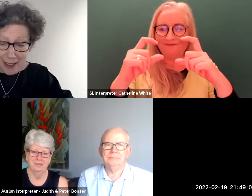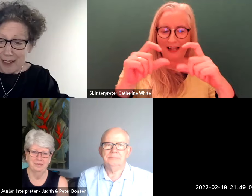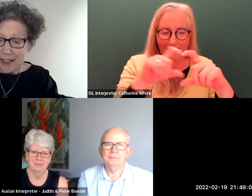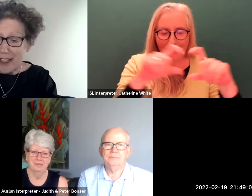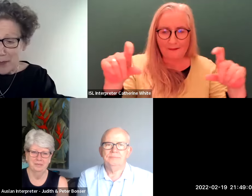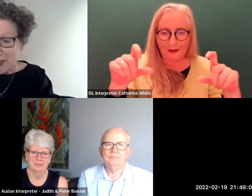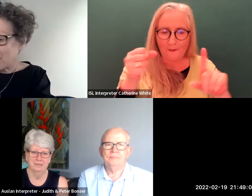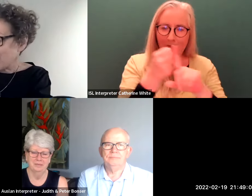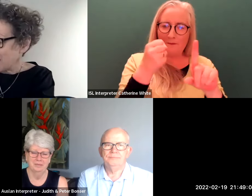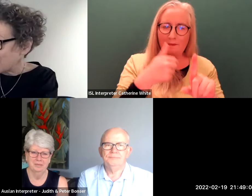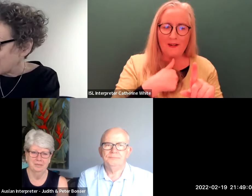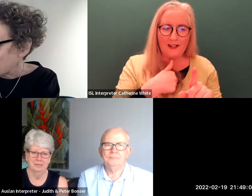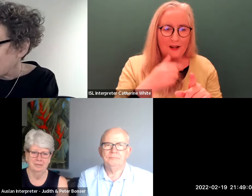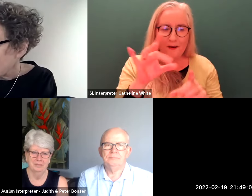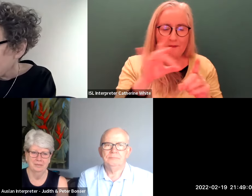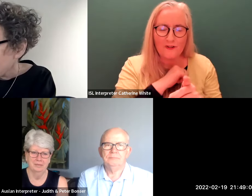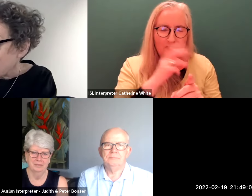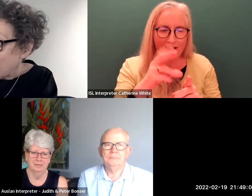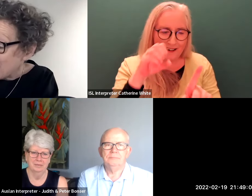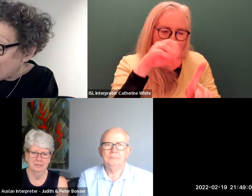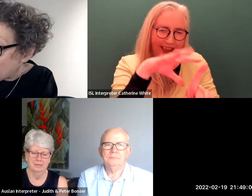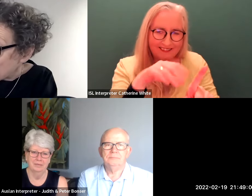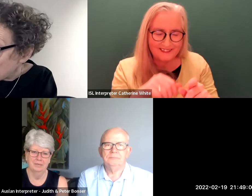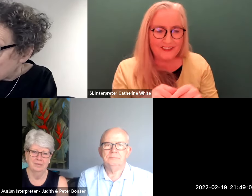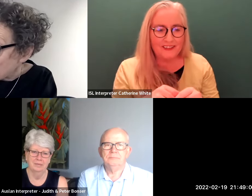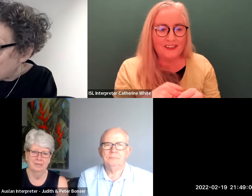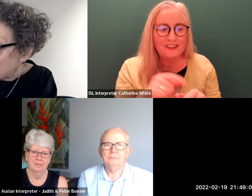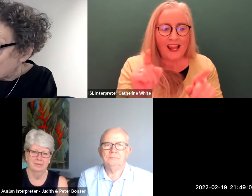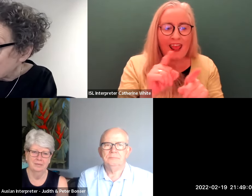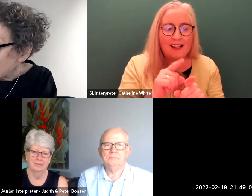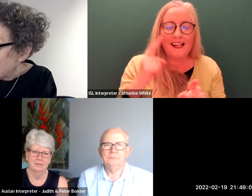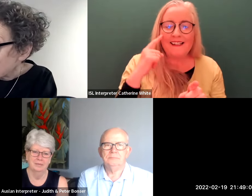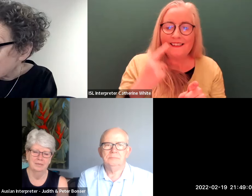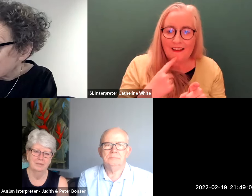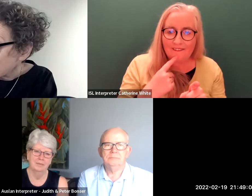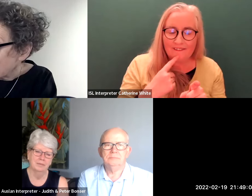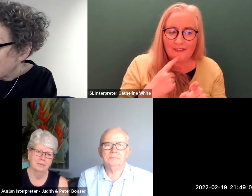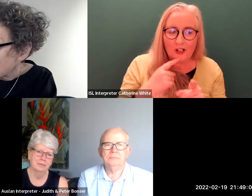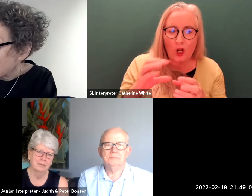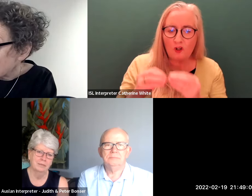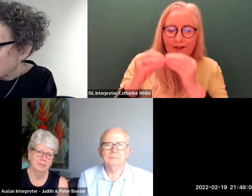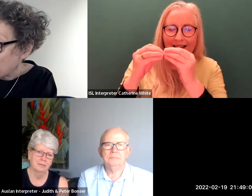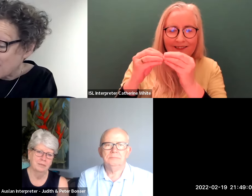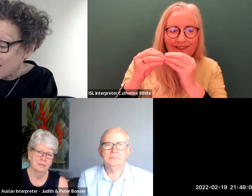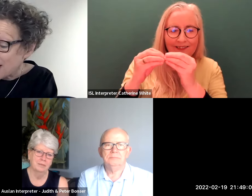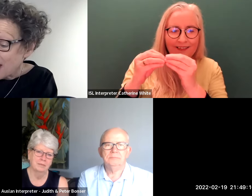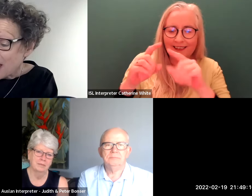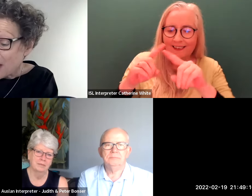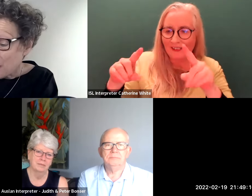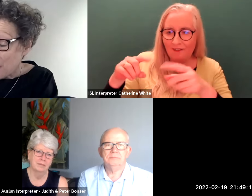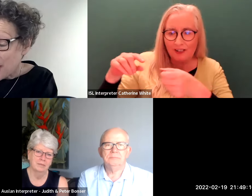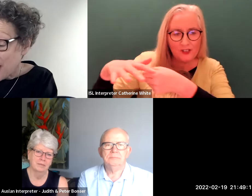need to make sure i've got the light on it it's like deafness created certain kinds of situations